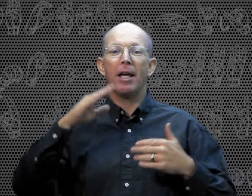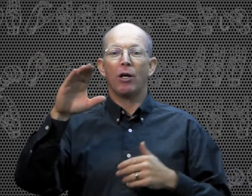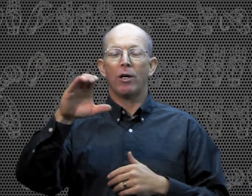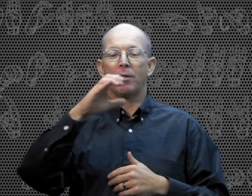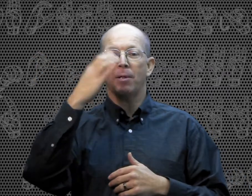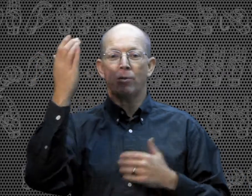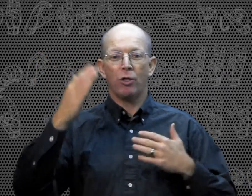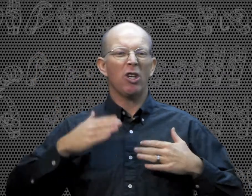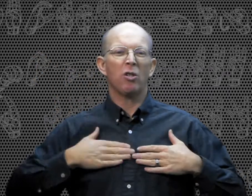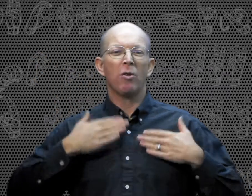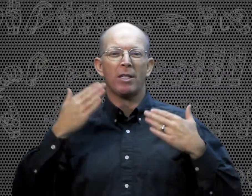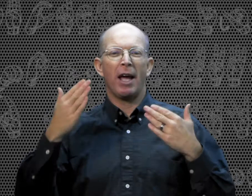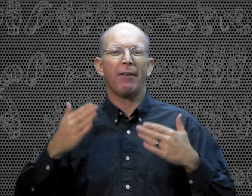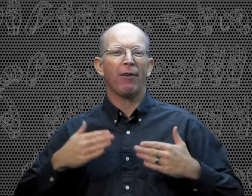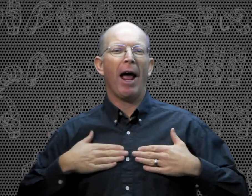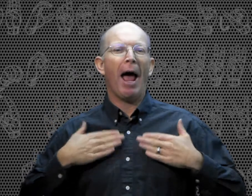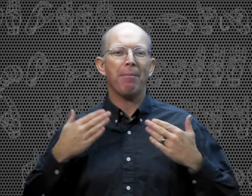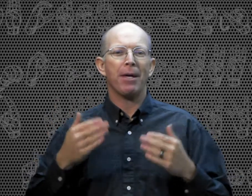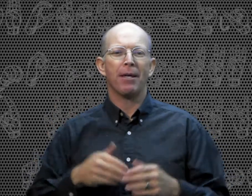Christmas. Just do the sign for happy.